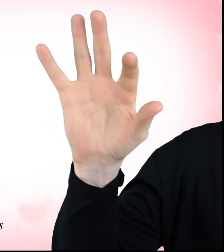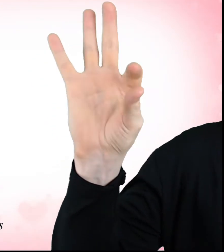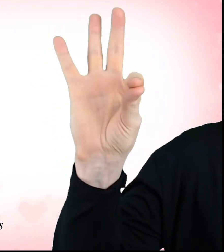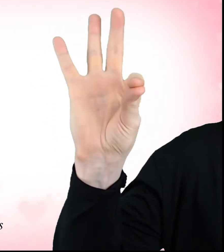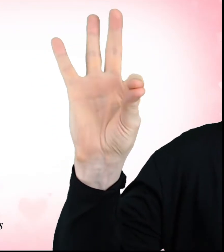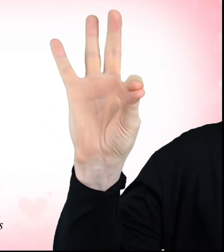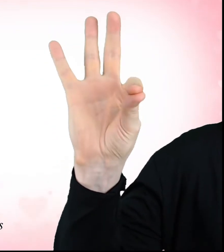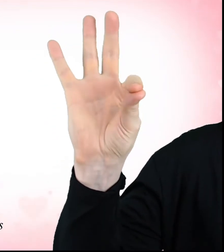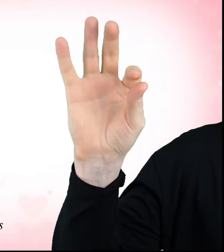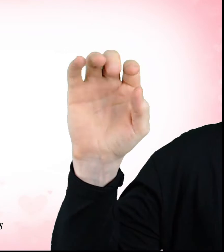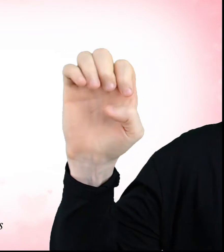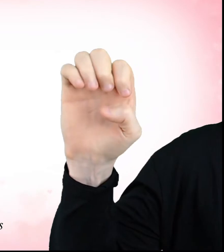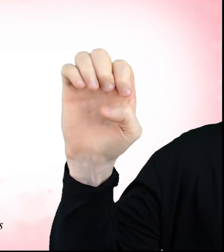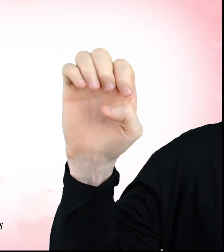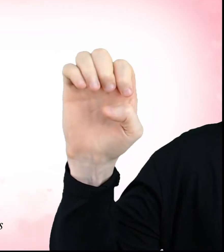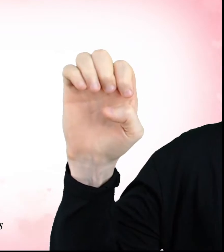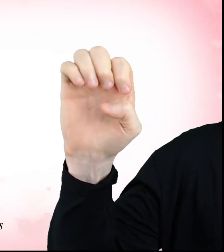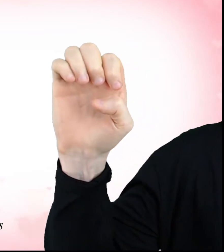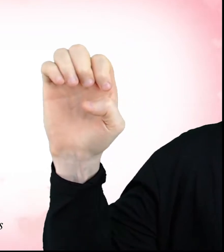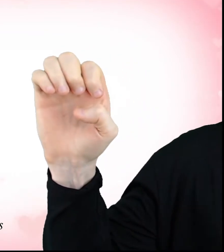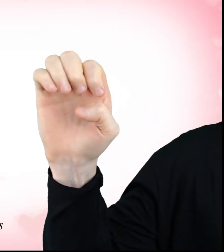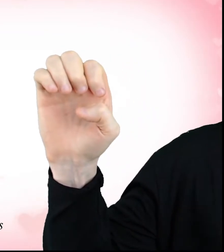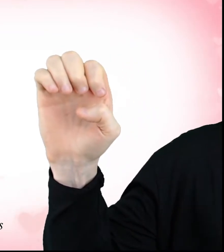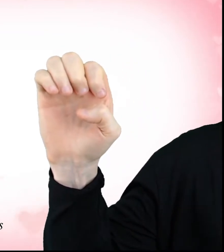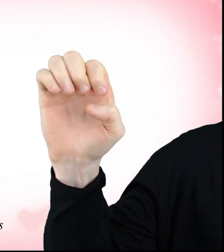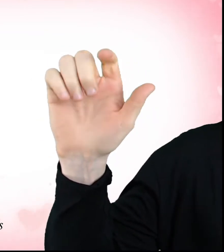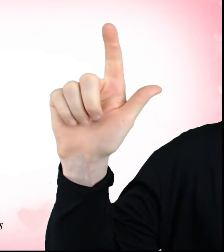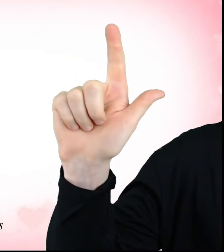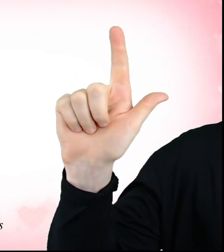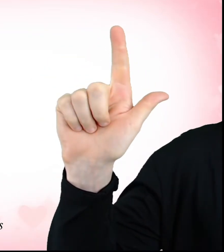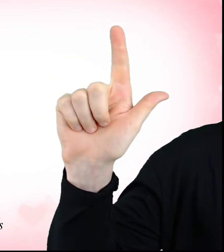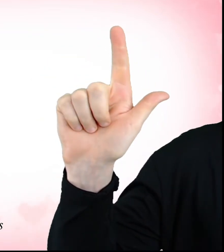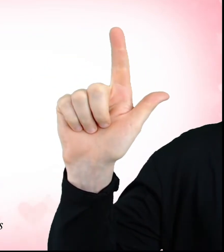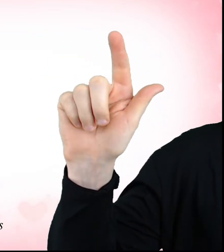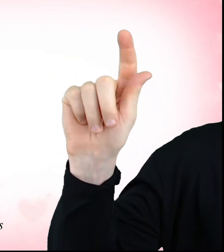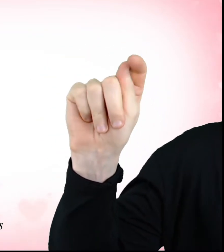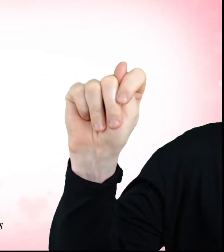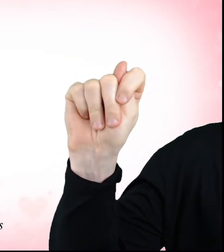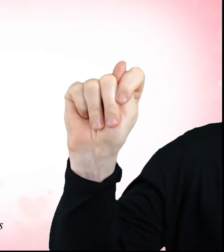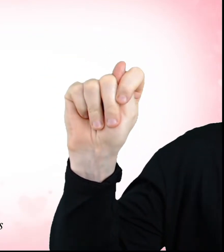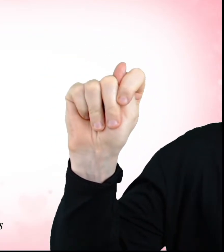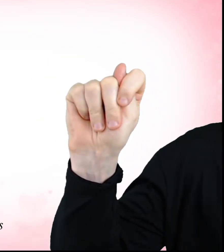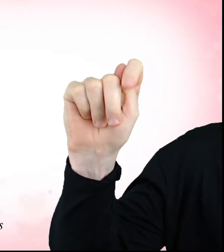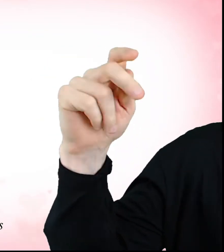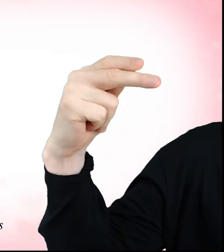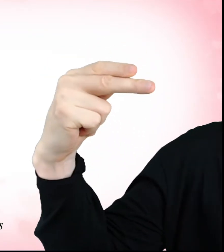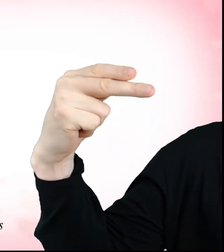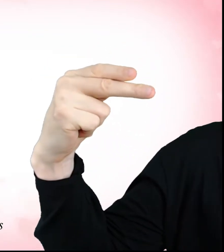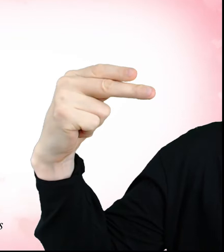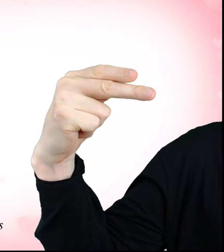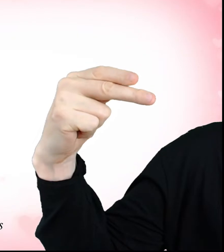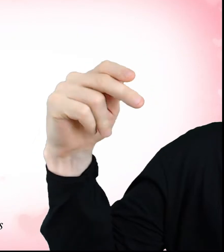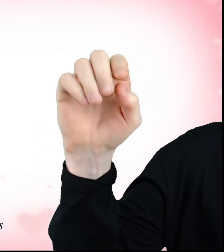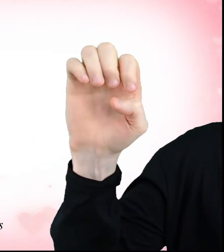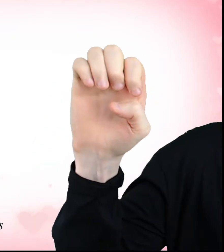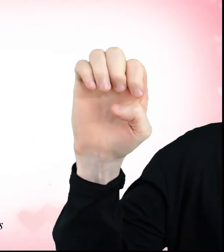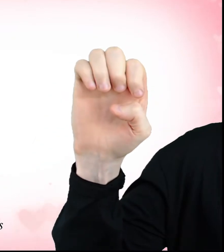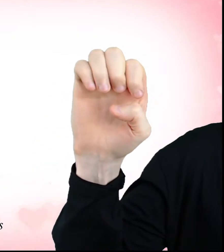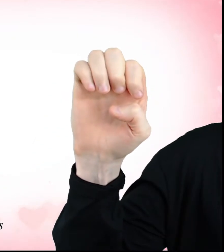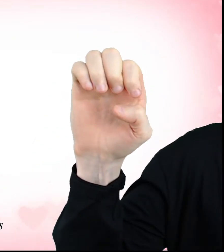If you wanna run away with me, I know a galaxy and I can take you for a ride I had a premonition that we fell into a rhythm where the music don't stop